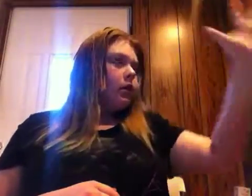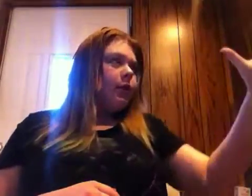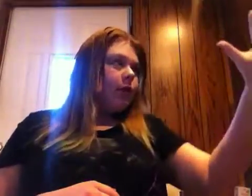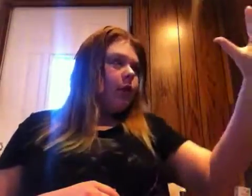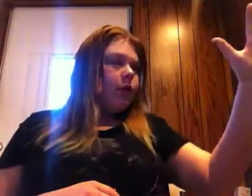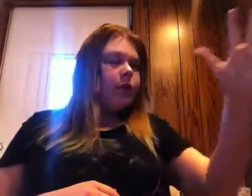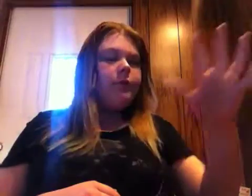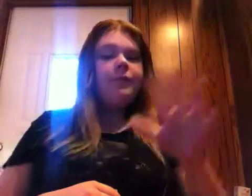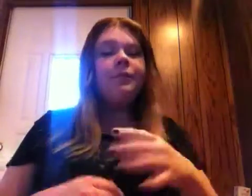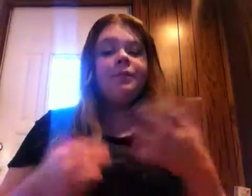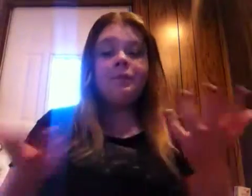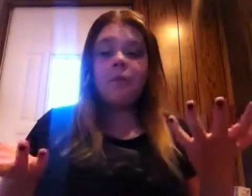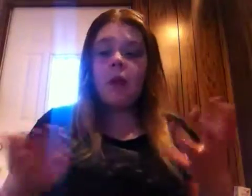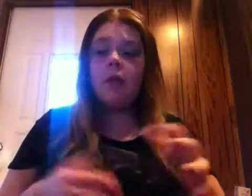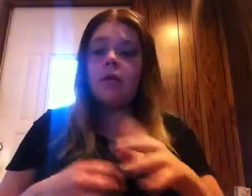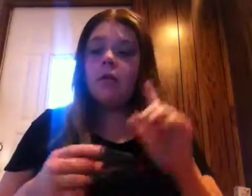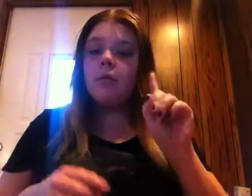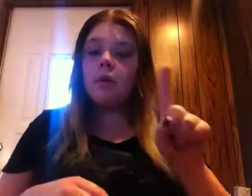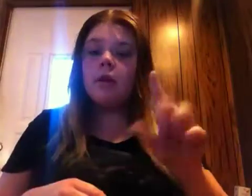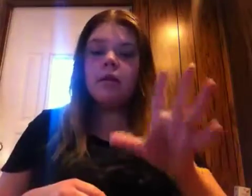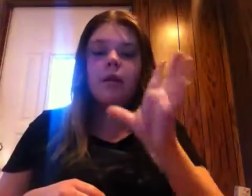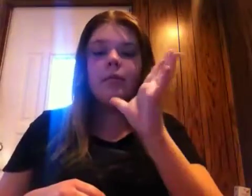grandfather. Okay, so, one last time.